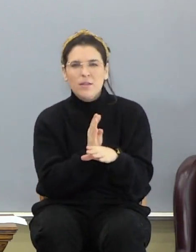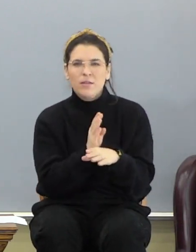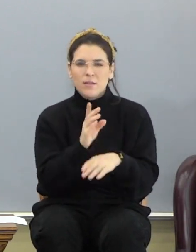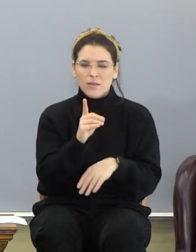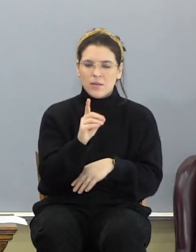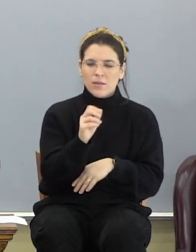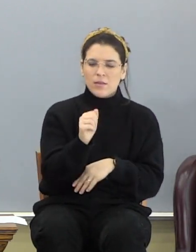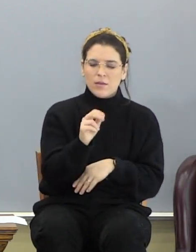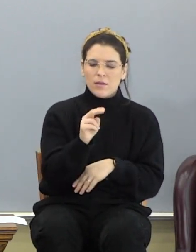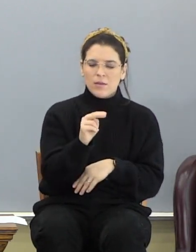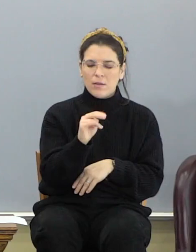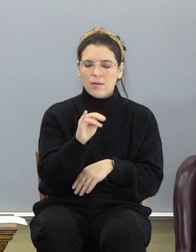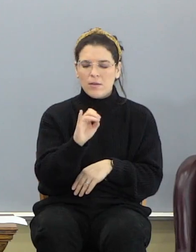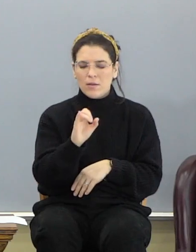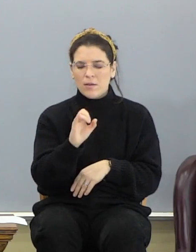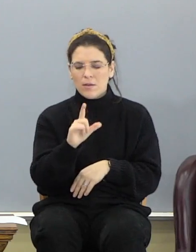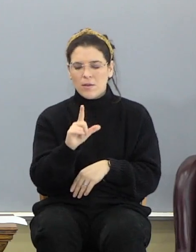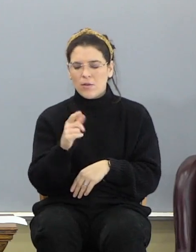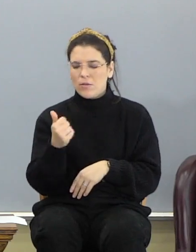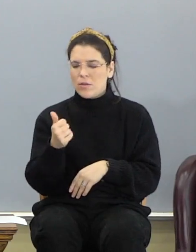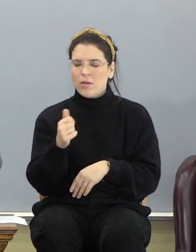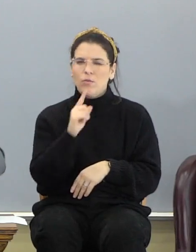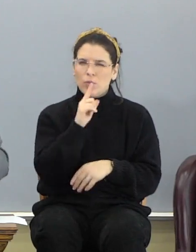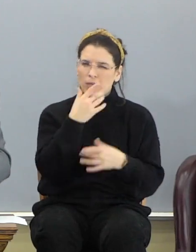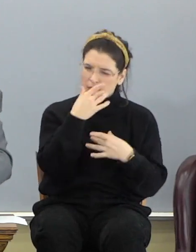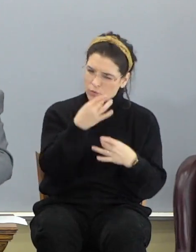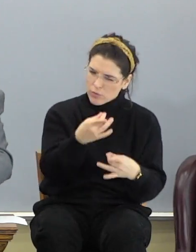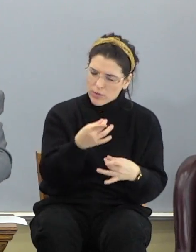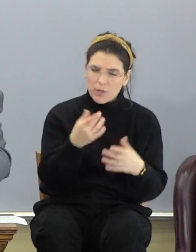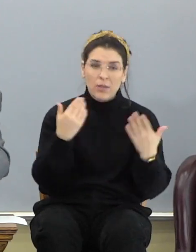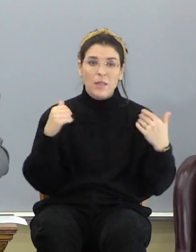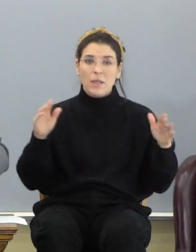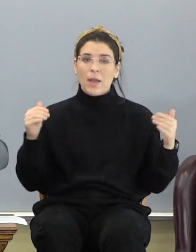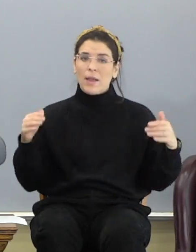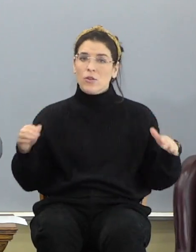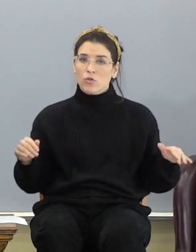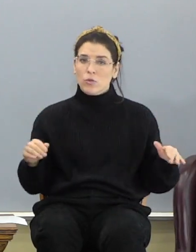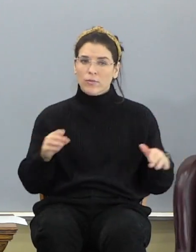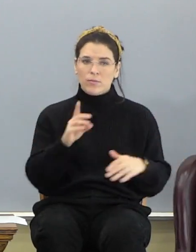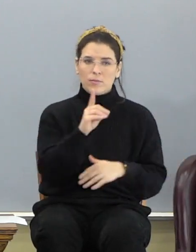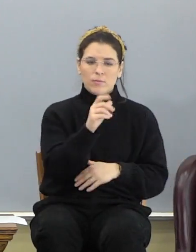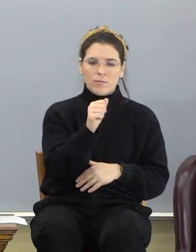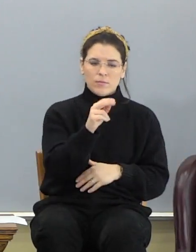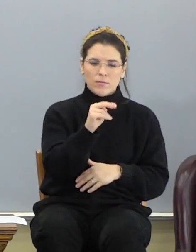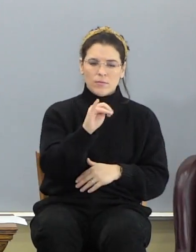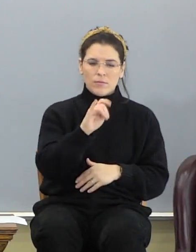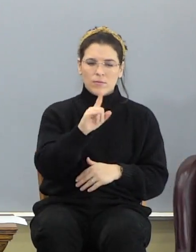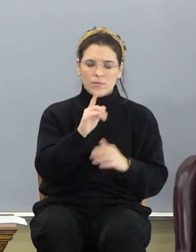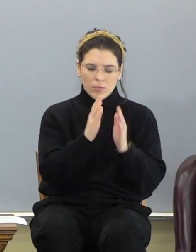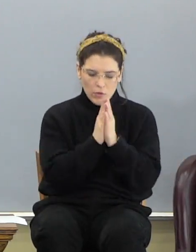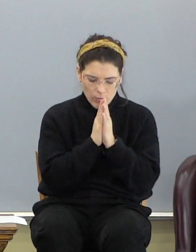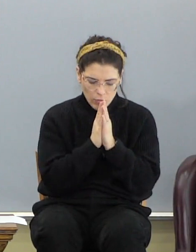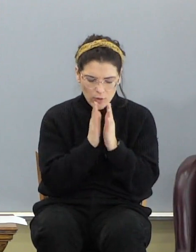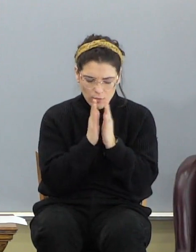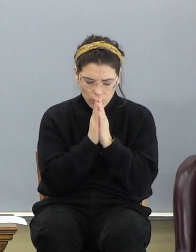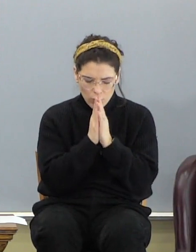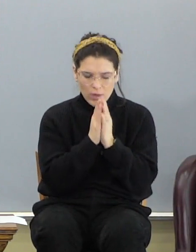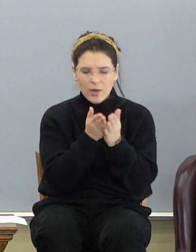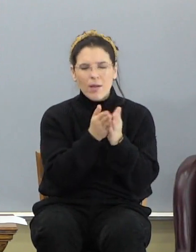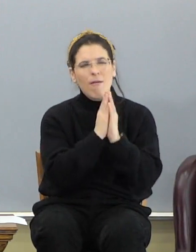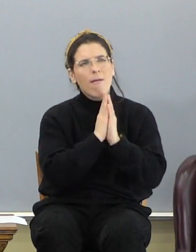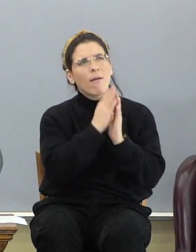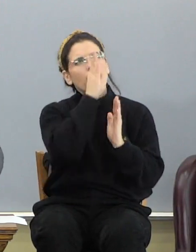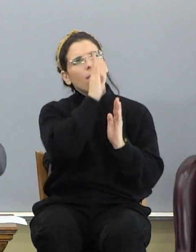In Daniel 10, there's a really interesting passage where the angels, Daniel had prayed and asked God about some things,